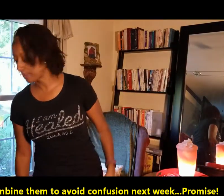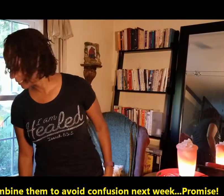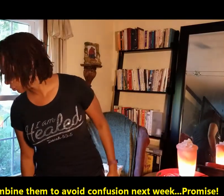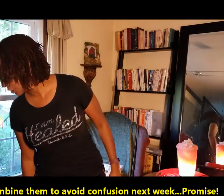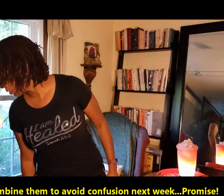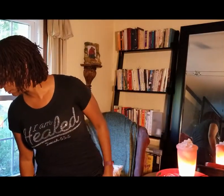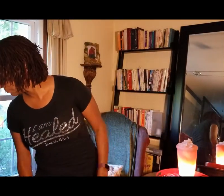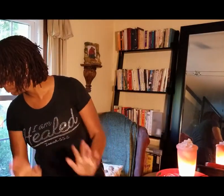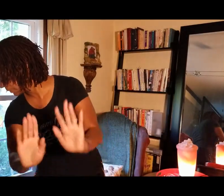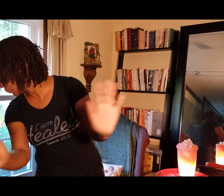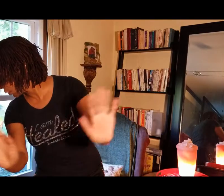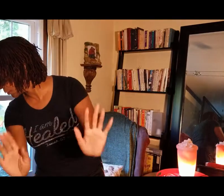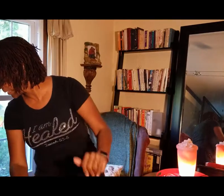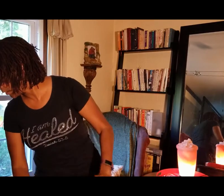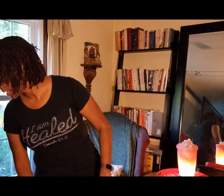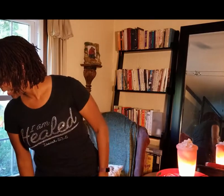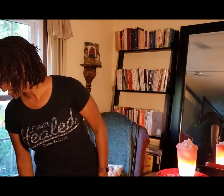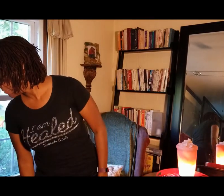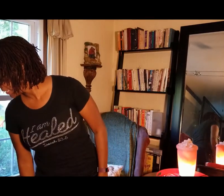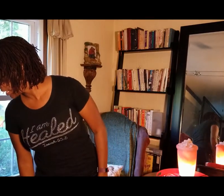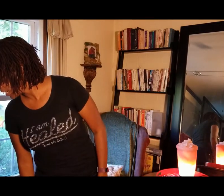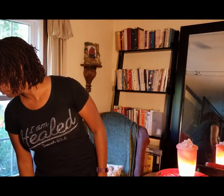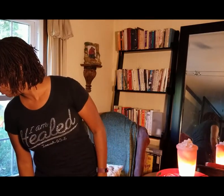preposition song, but the walls are there. And then, um,